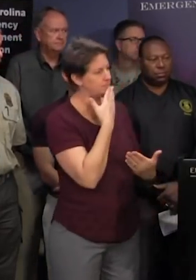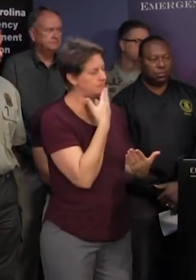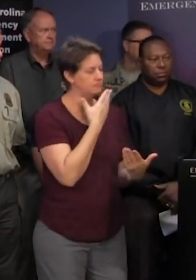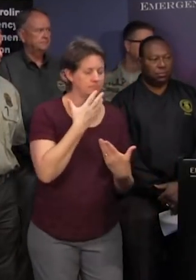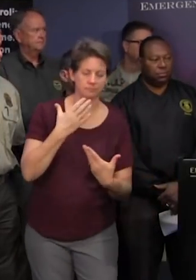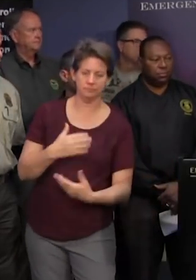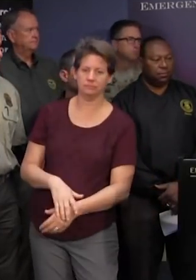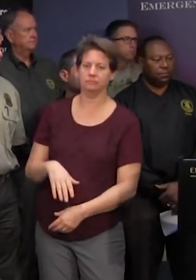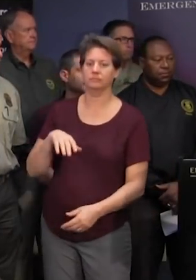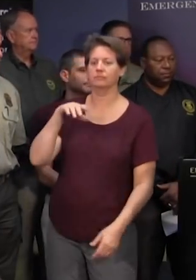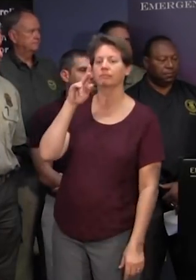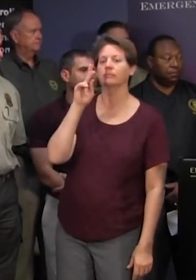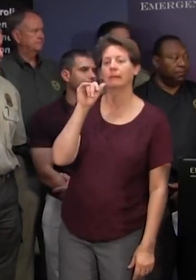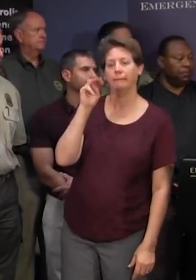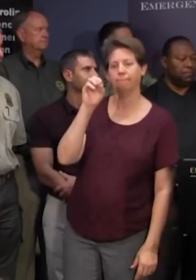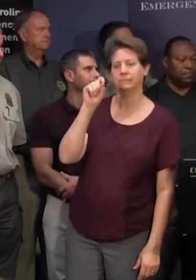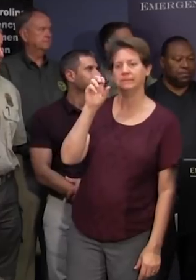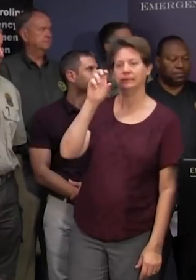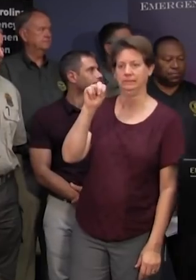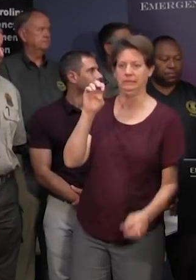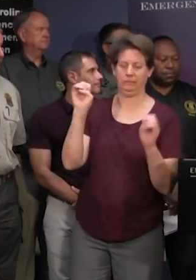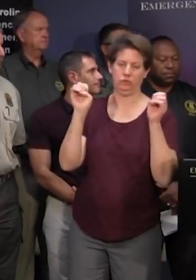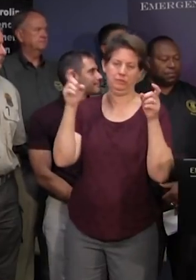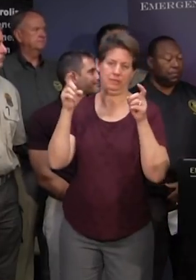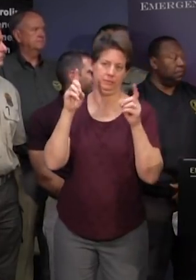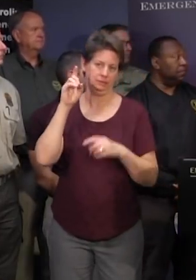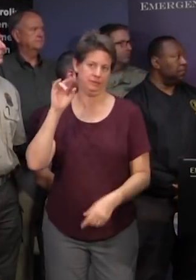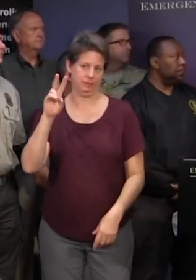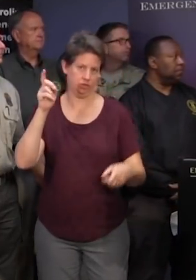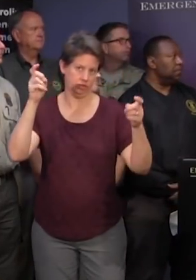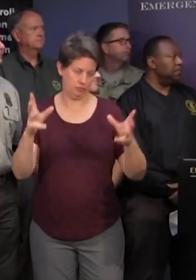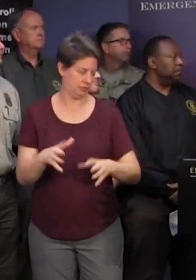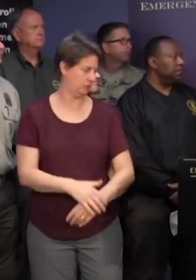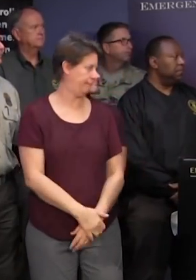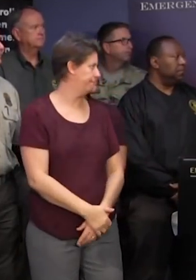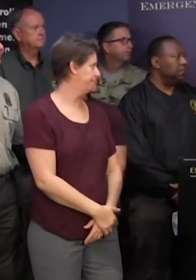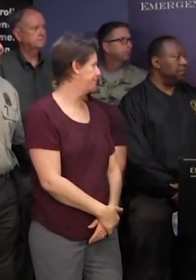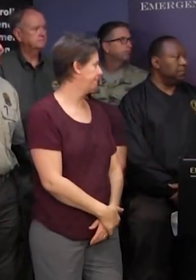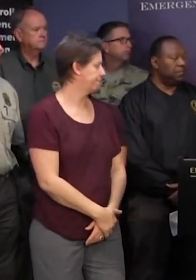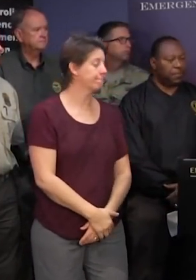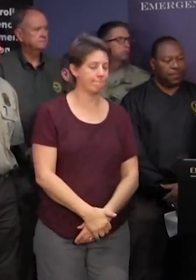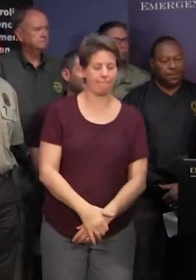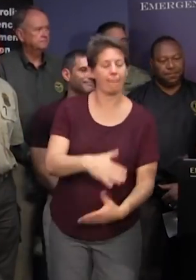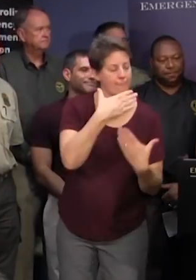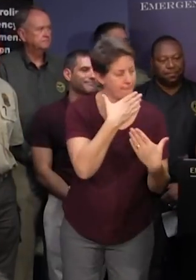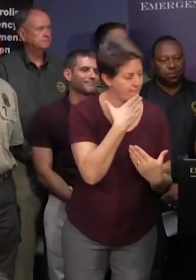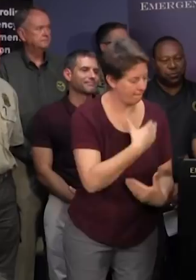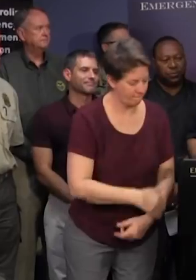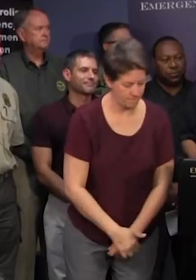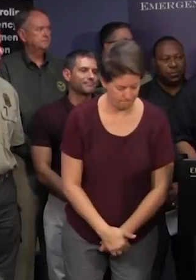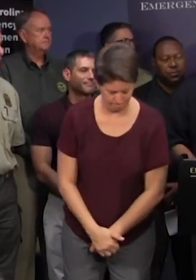very much director kim stinson emergency management division director thank you sir